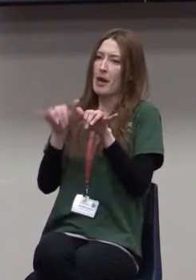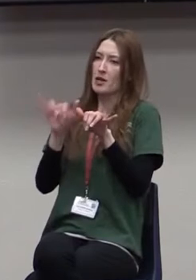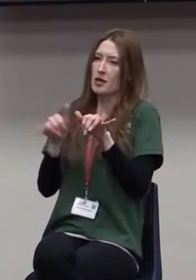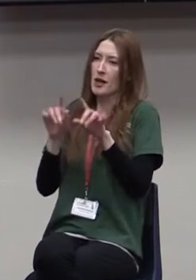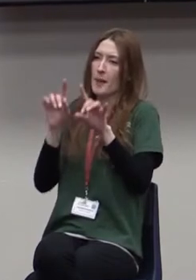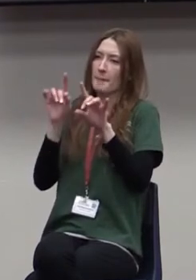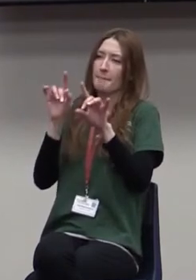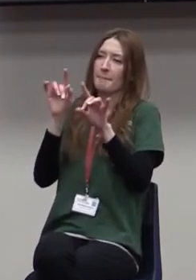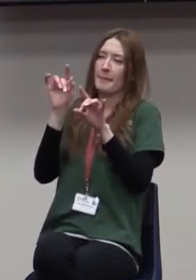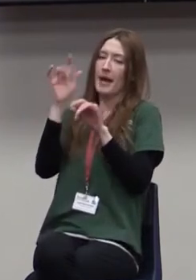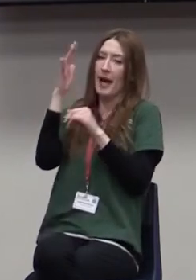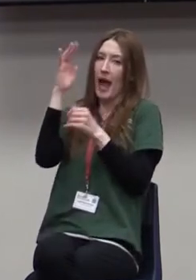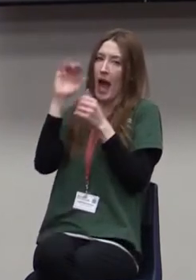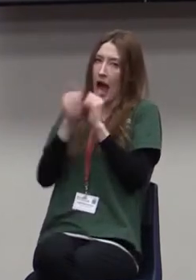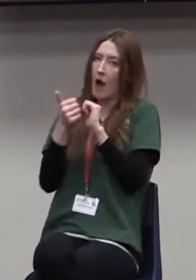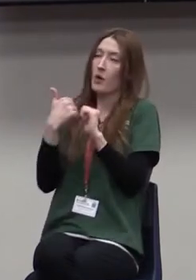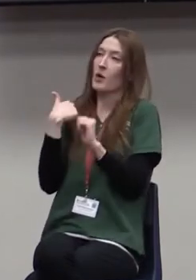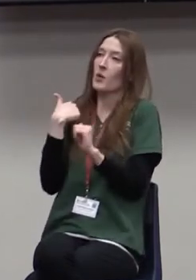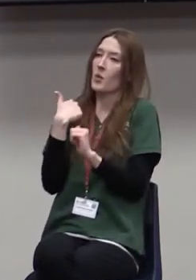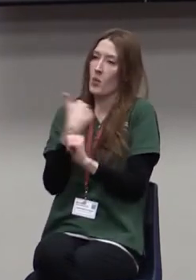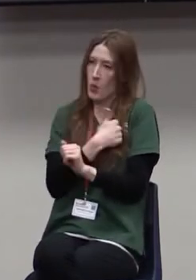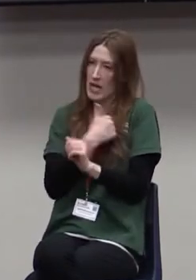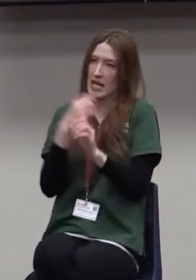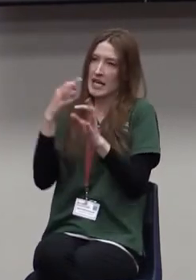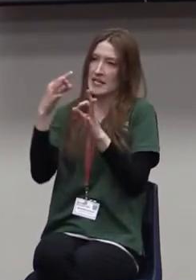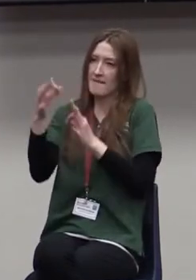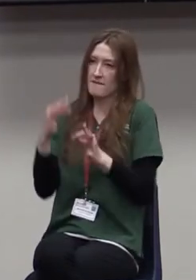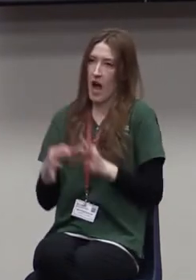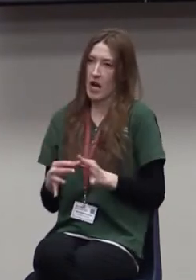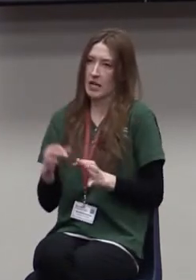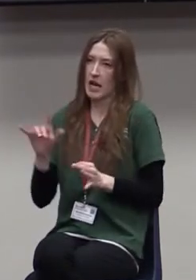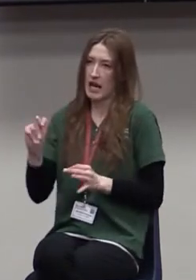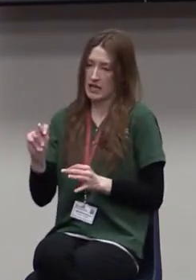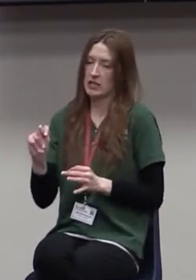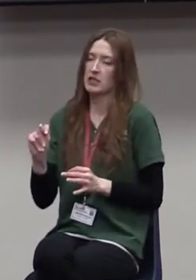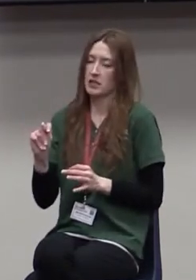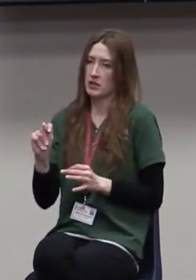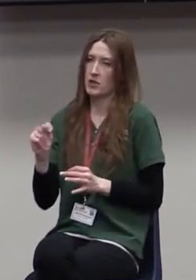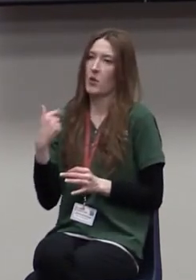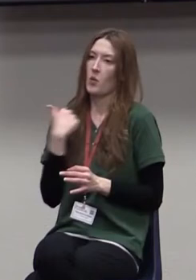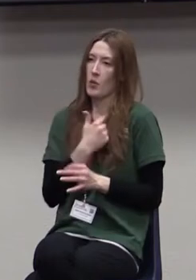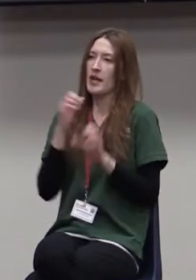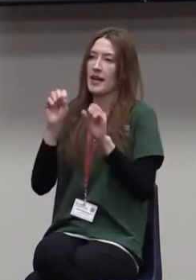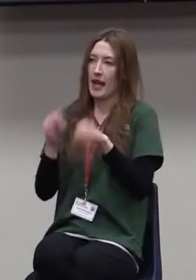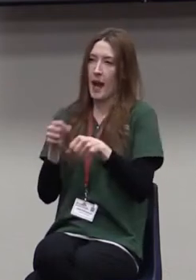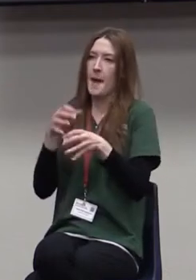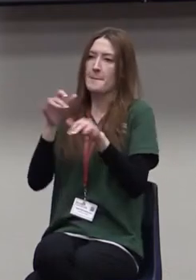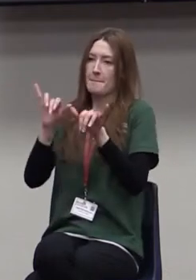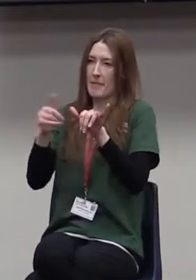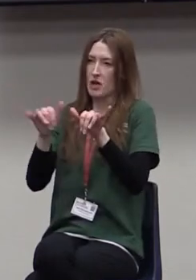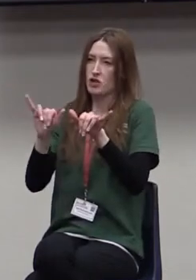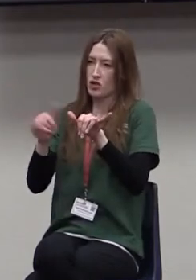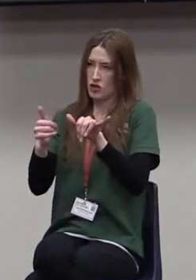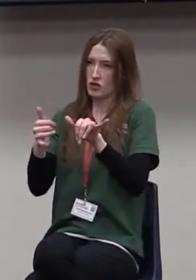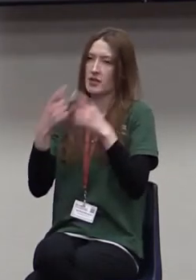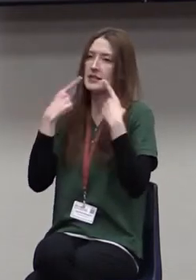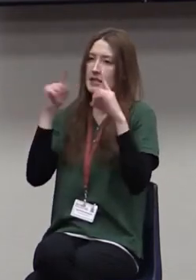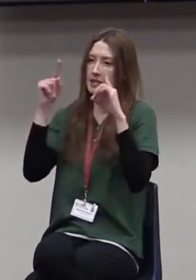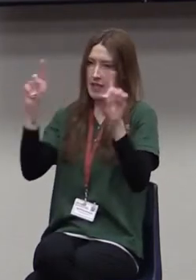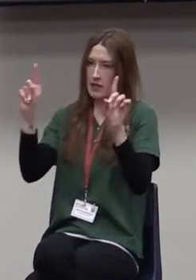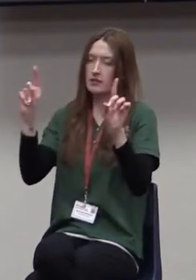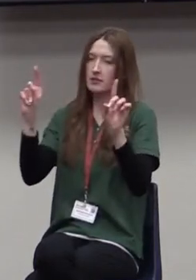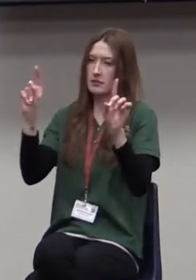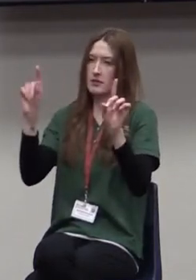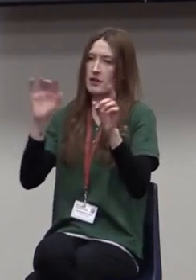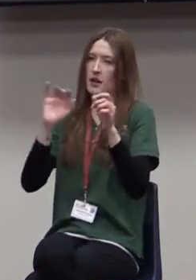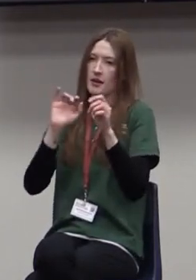how we define it and how we seek to achieve that when we get to this point. And so the end zone